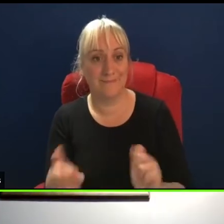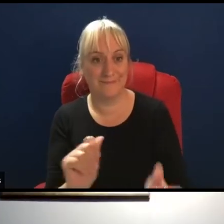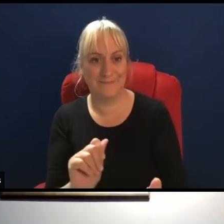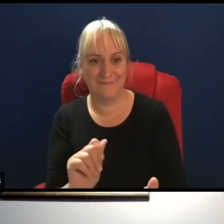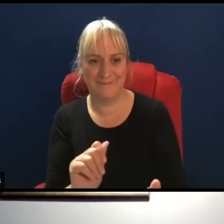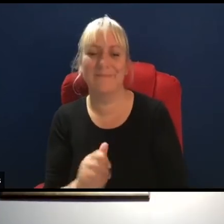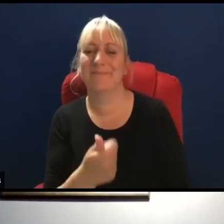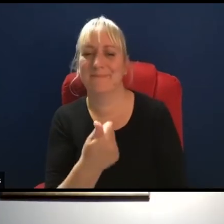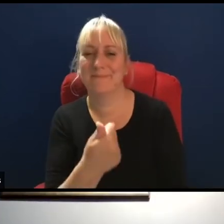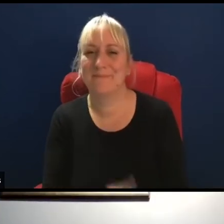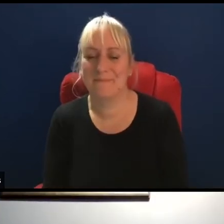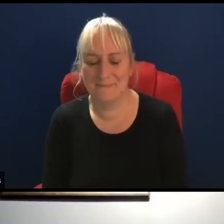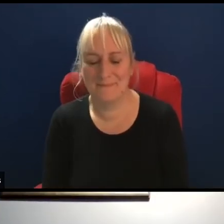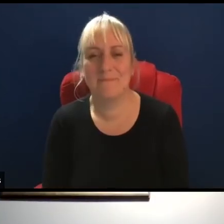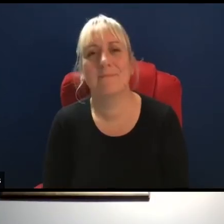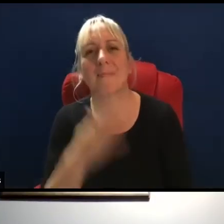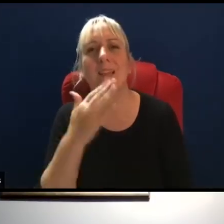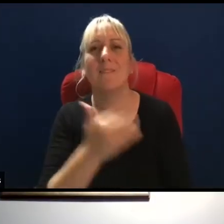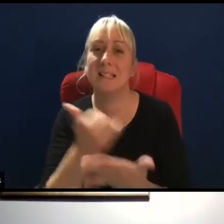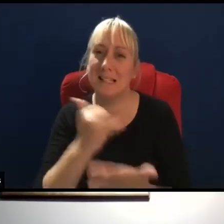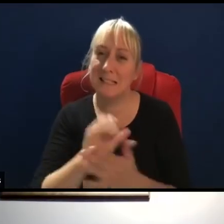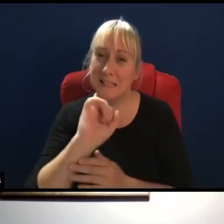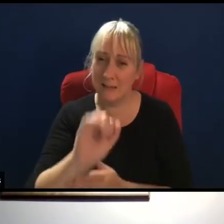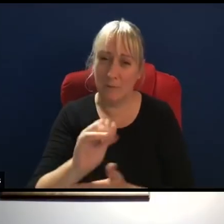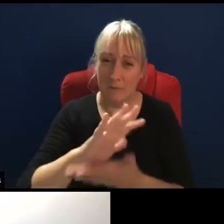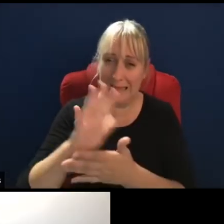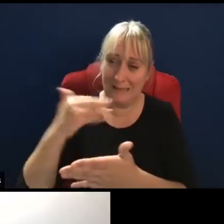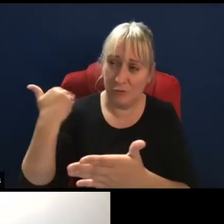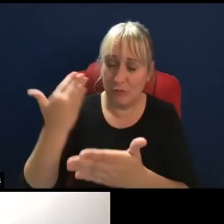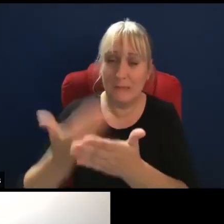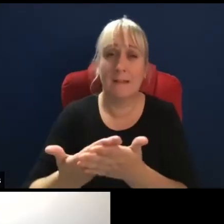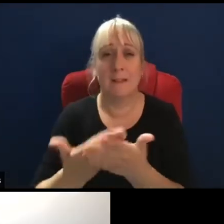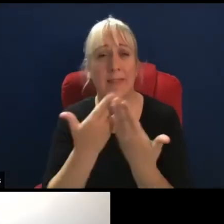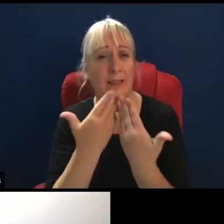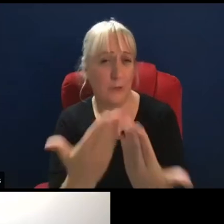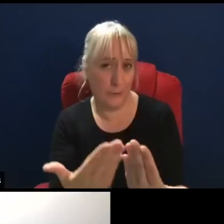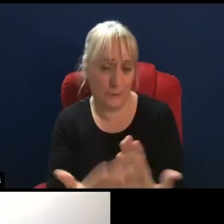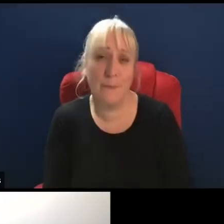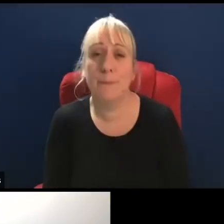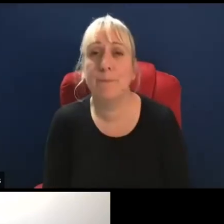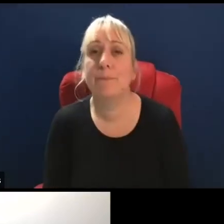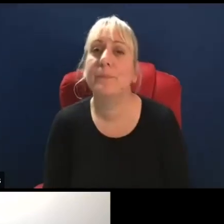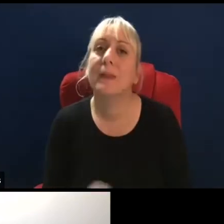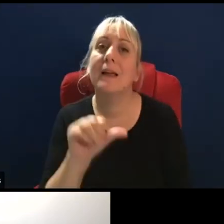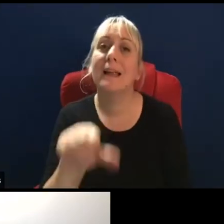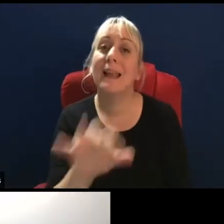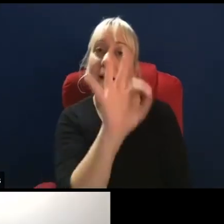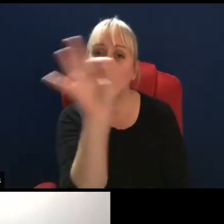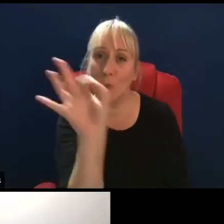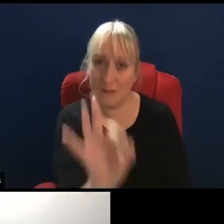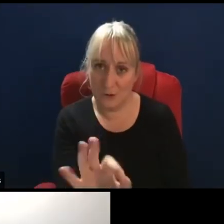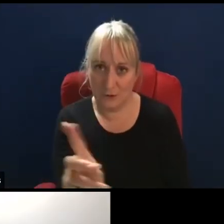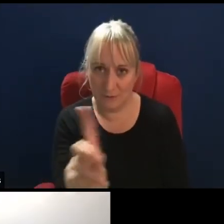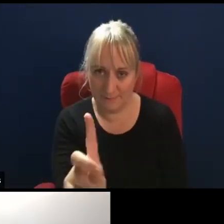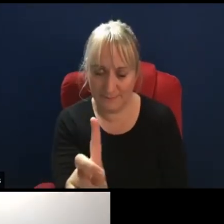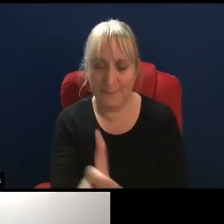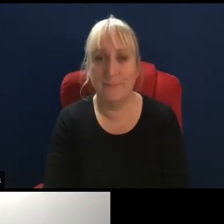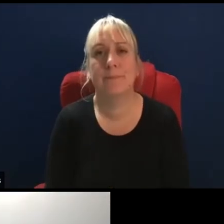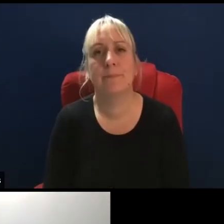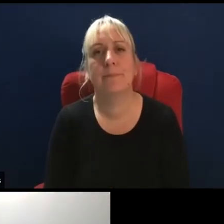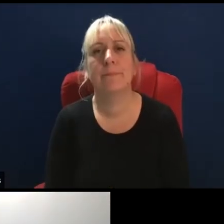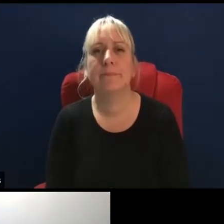That's a fantastic history, thanks so much Tara. The next question for you, what's the